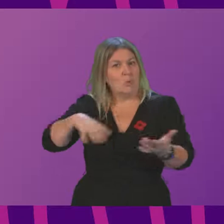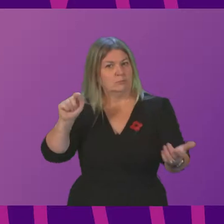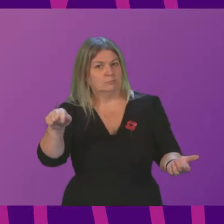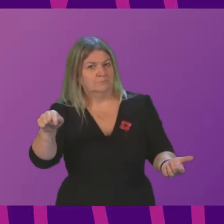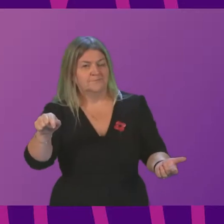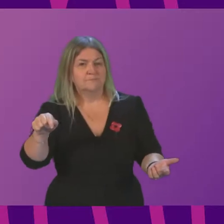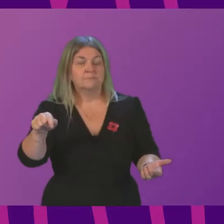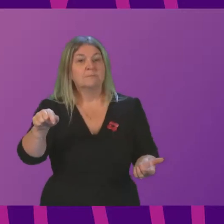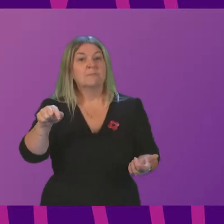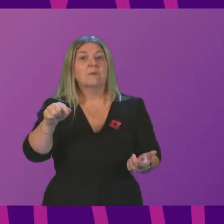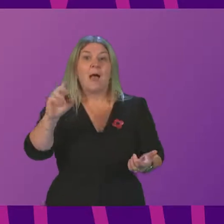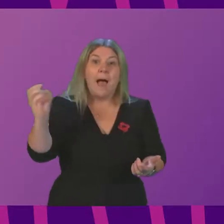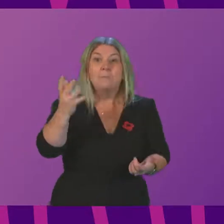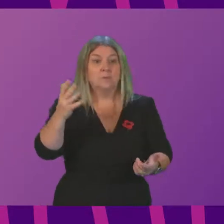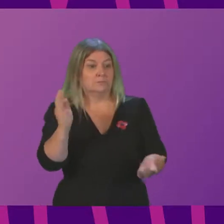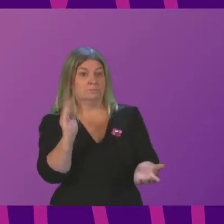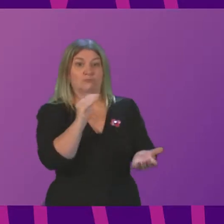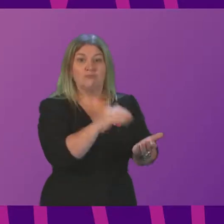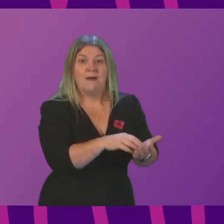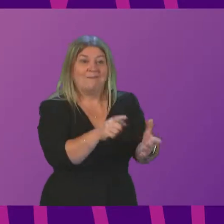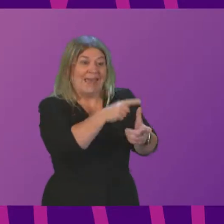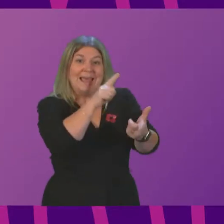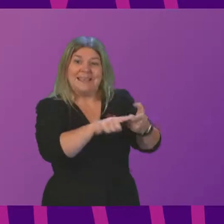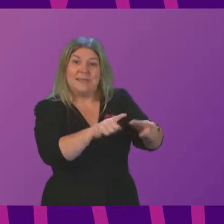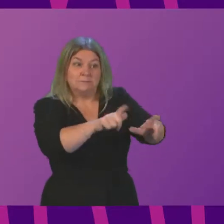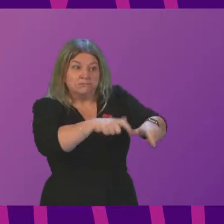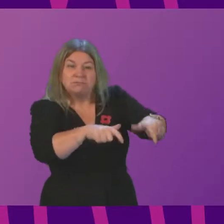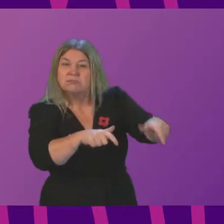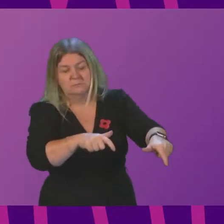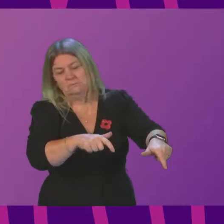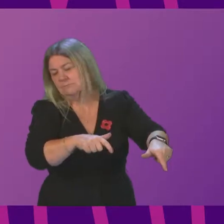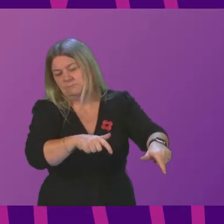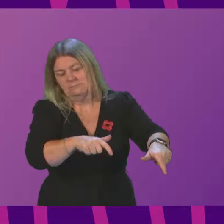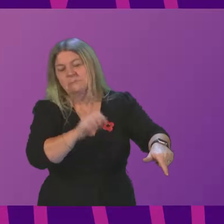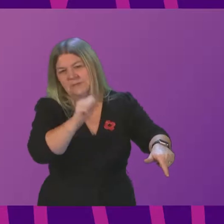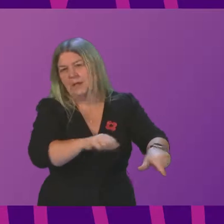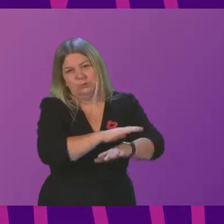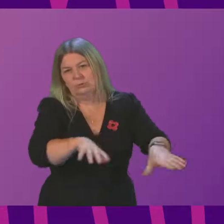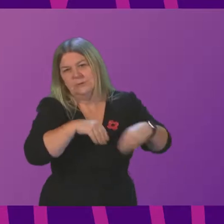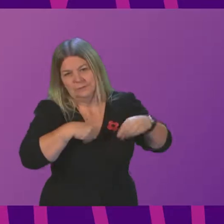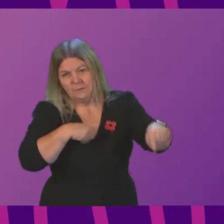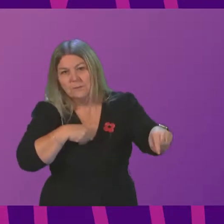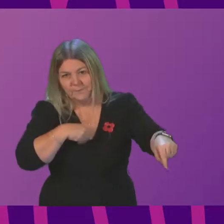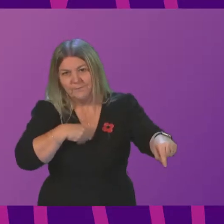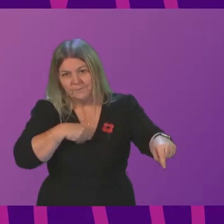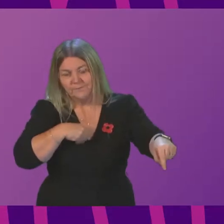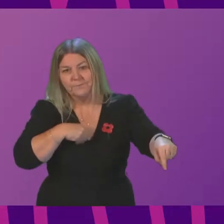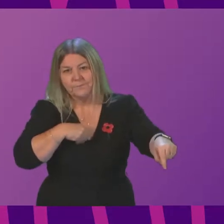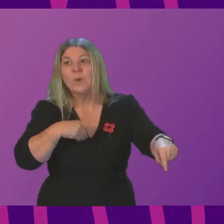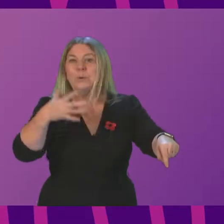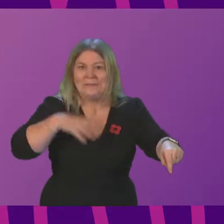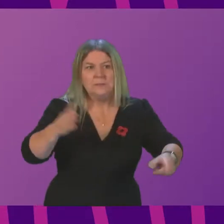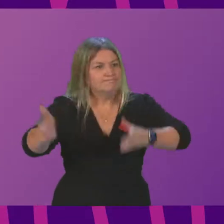at accident and emergency and not out collecting patients and providing support in the community are ambulances that are